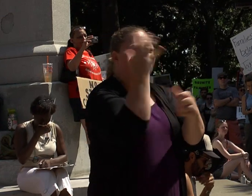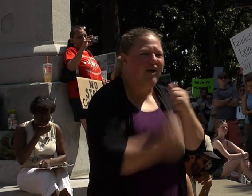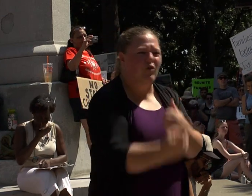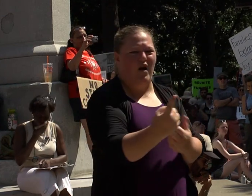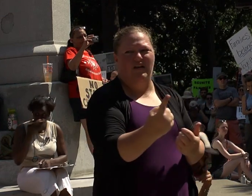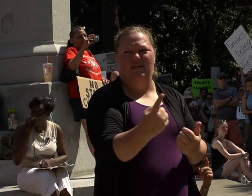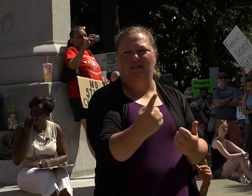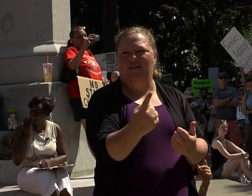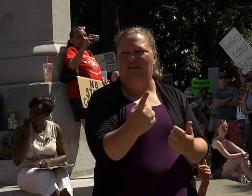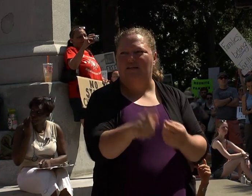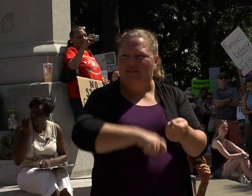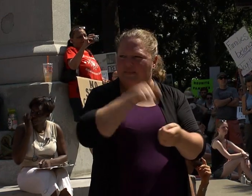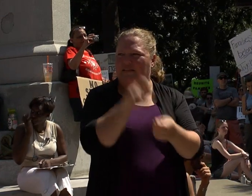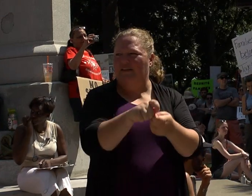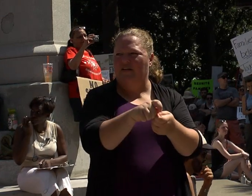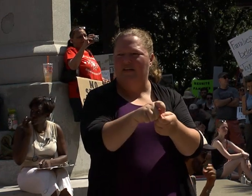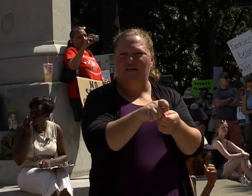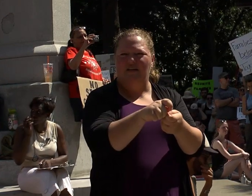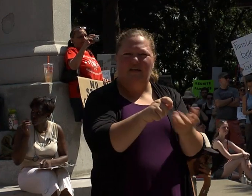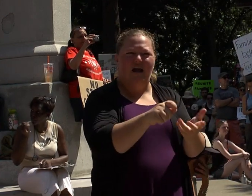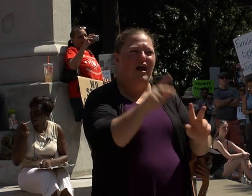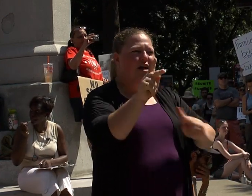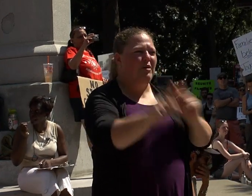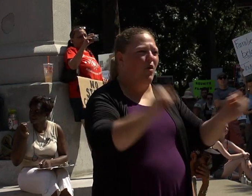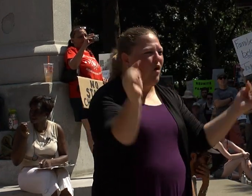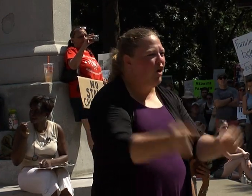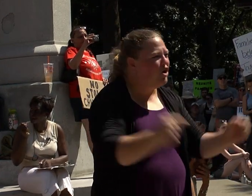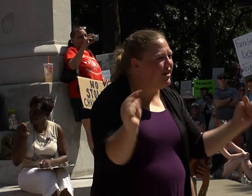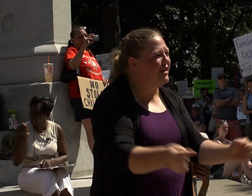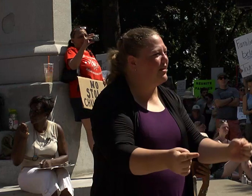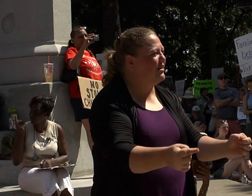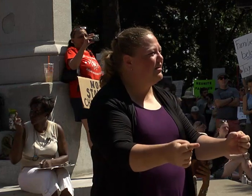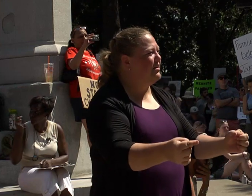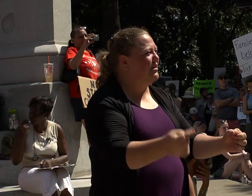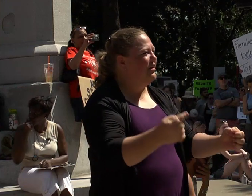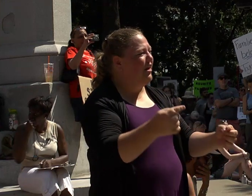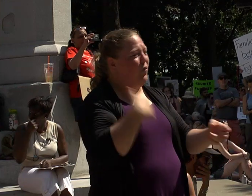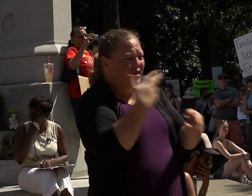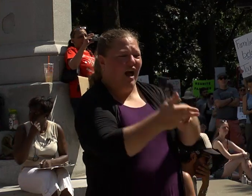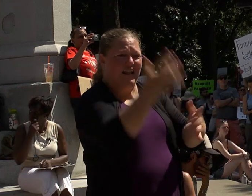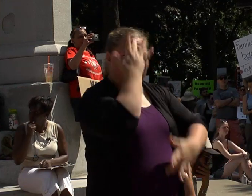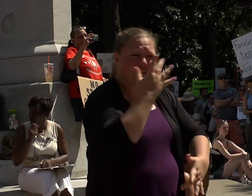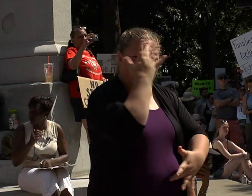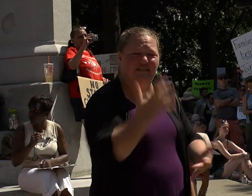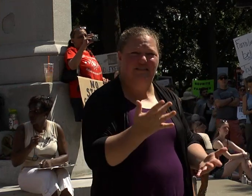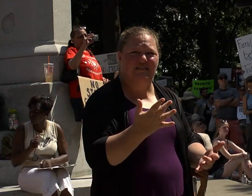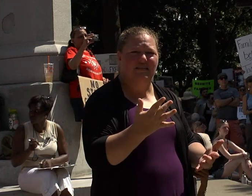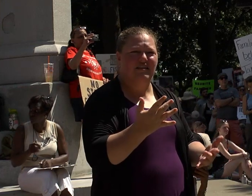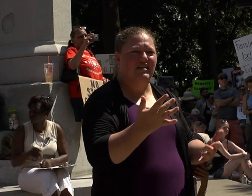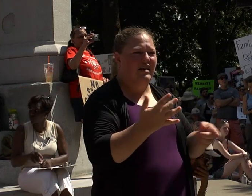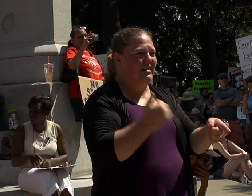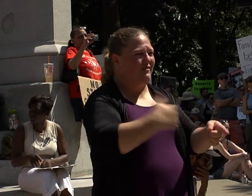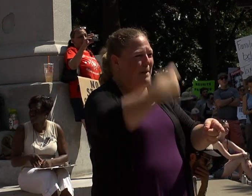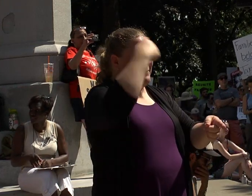particularly those who are afflicted. We call this an illness with the mind of